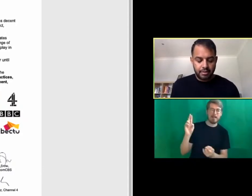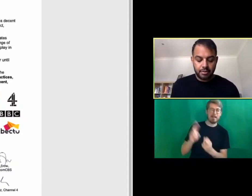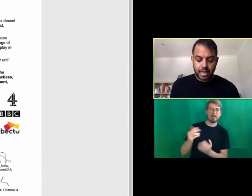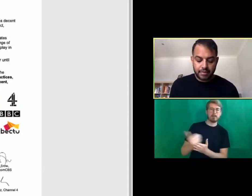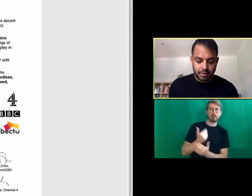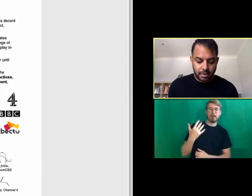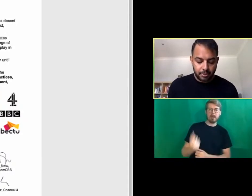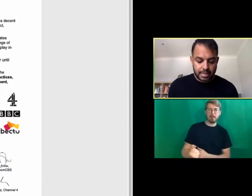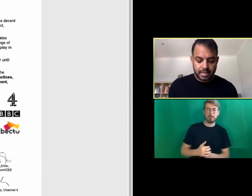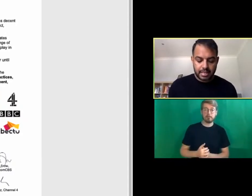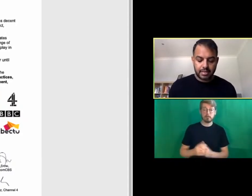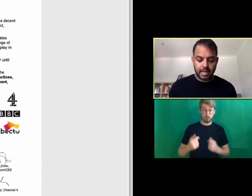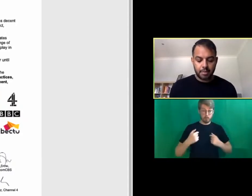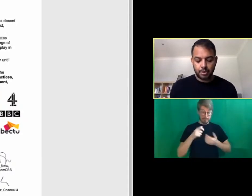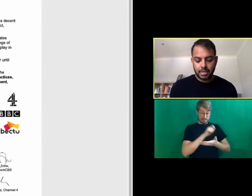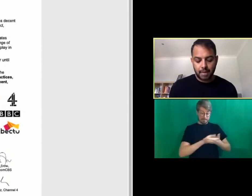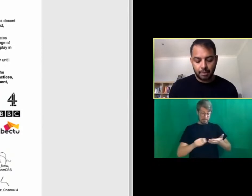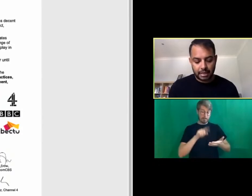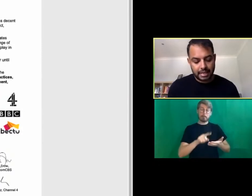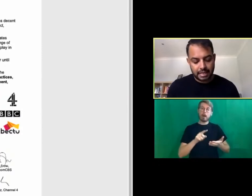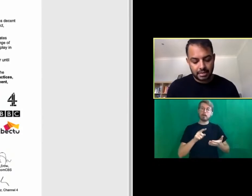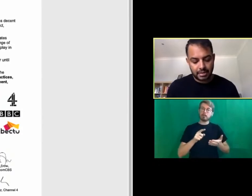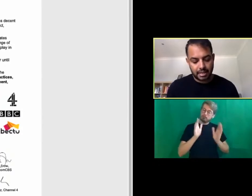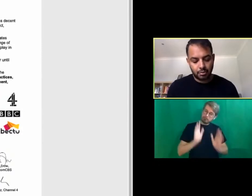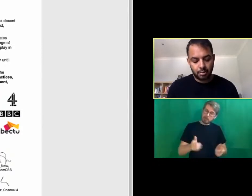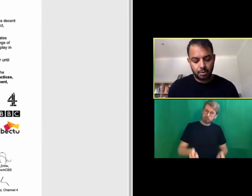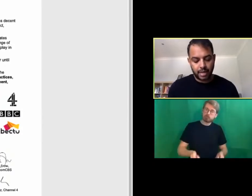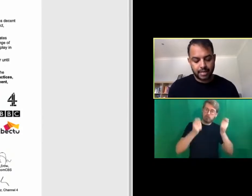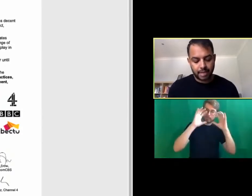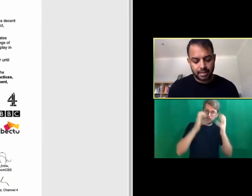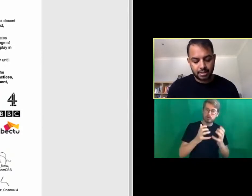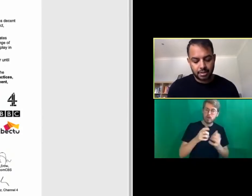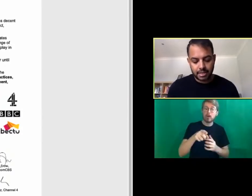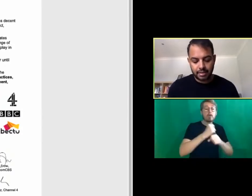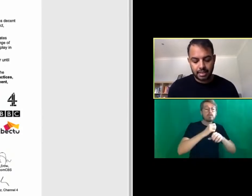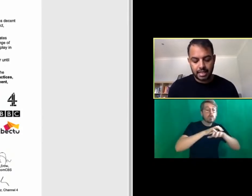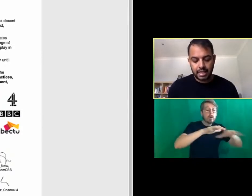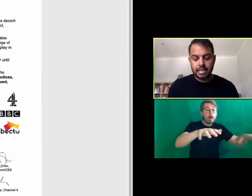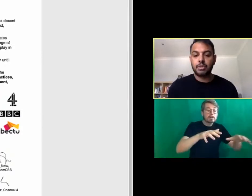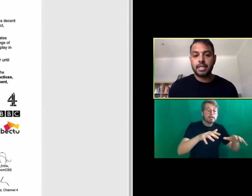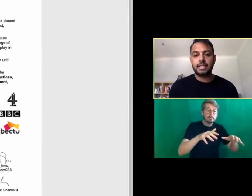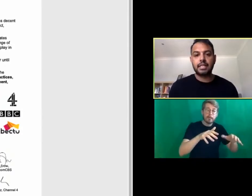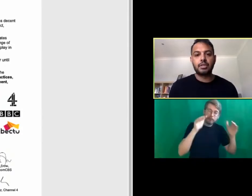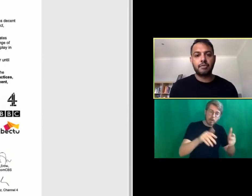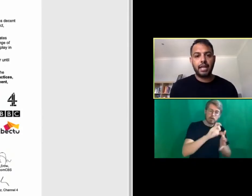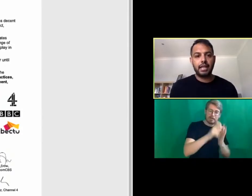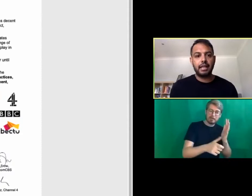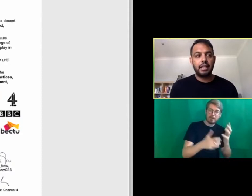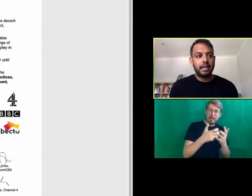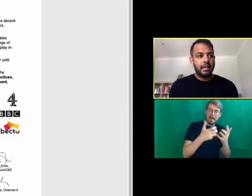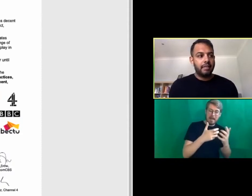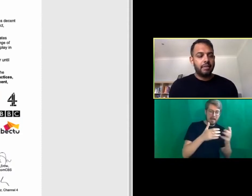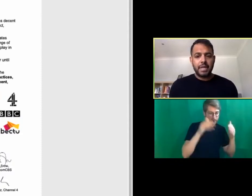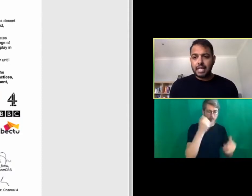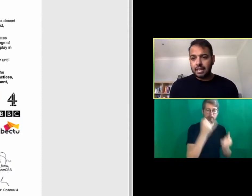through the return of this agreement we insist this concern be brought to the table with clear discussion as to what broadcasters plan to do specifically to address this industry failure